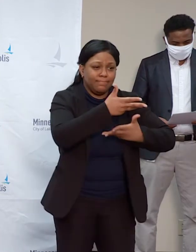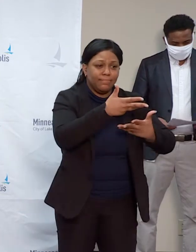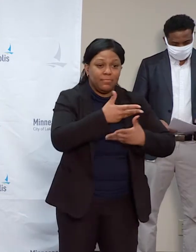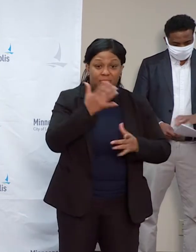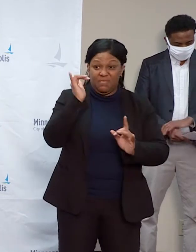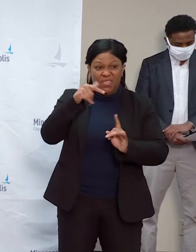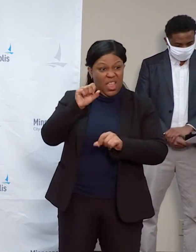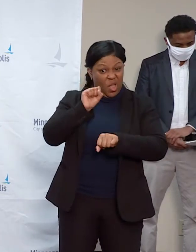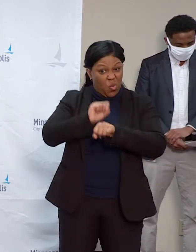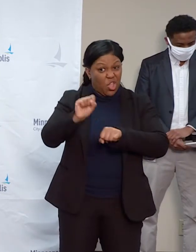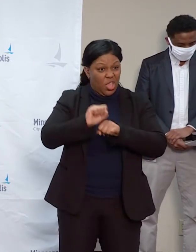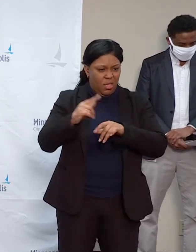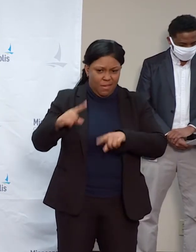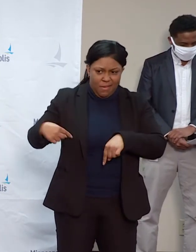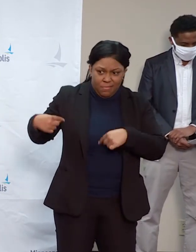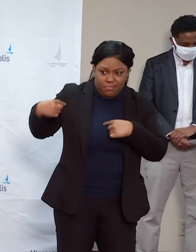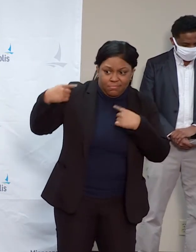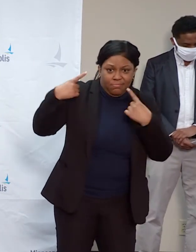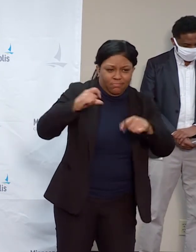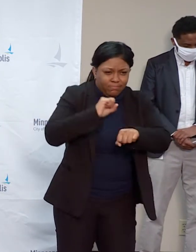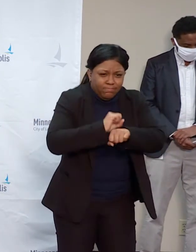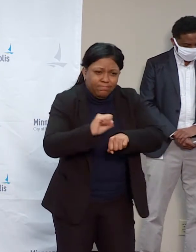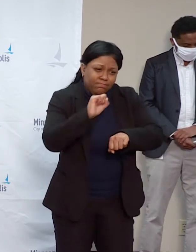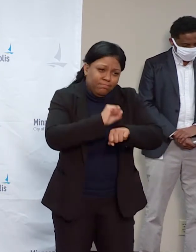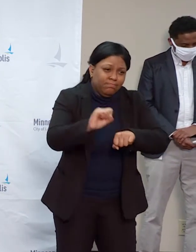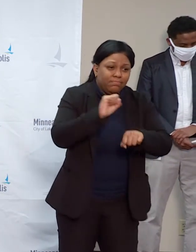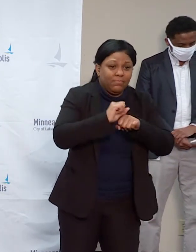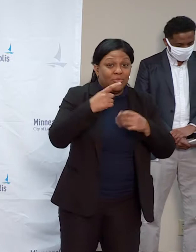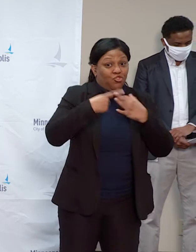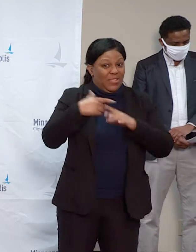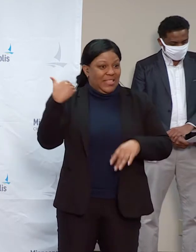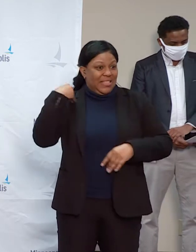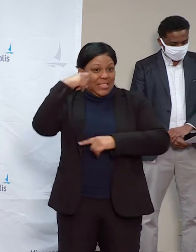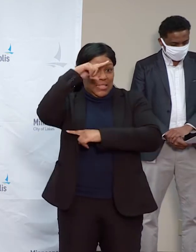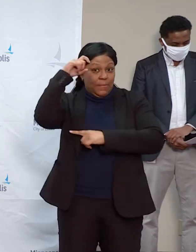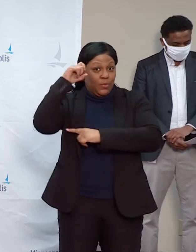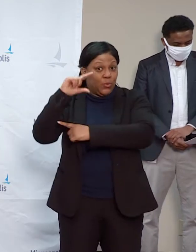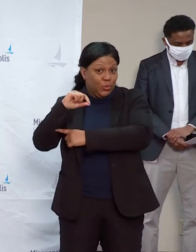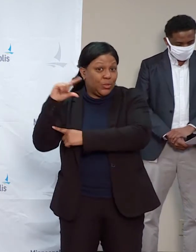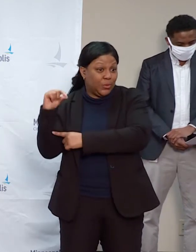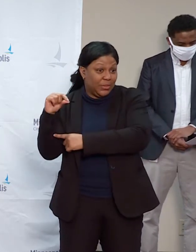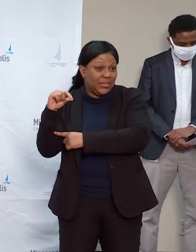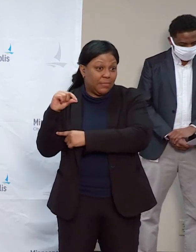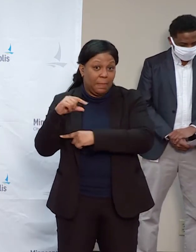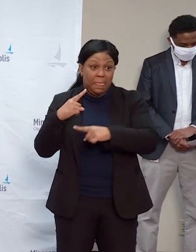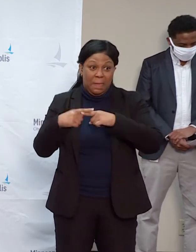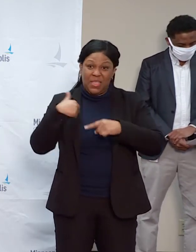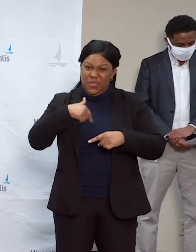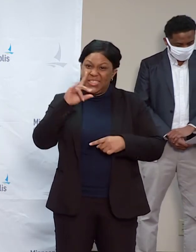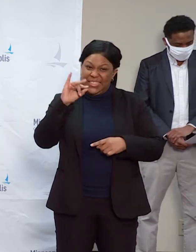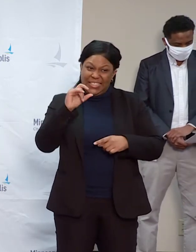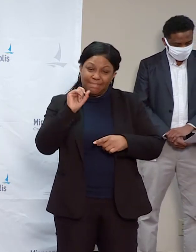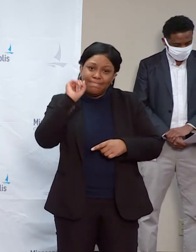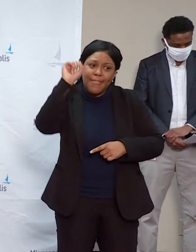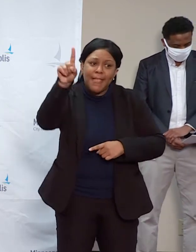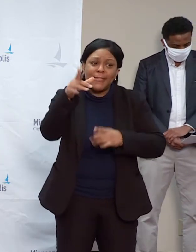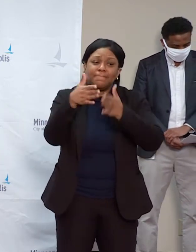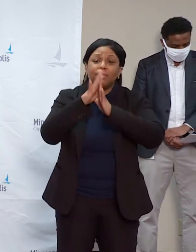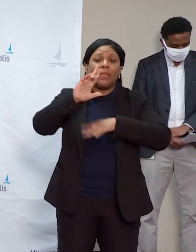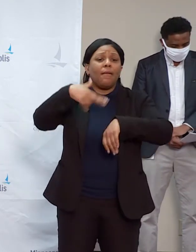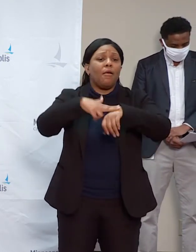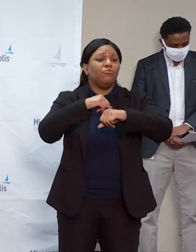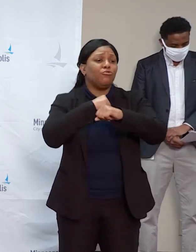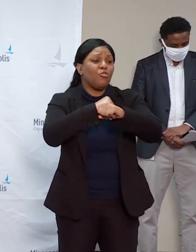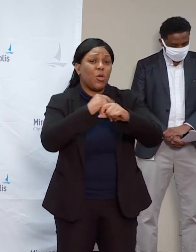really began late last summer, culminated in December when we requested the National Guard from the governor and I can tell you that the people here standing with